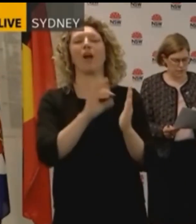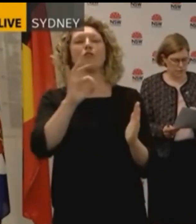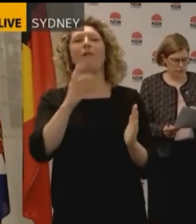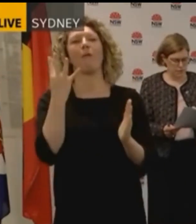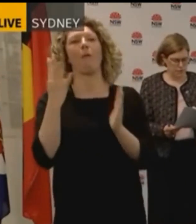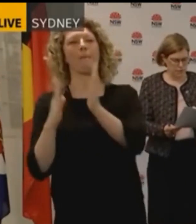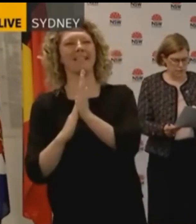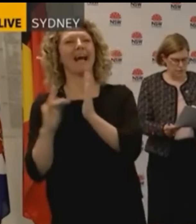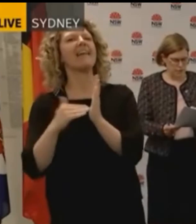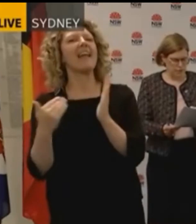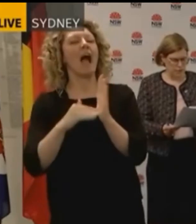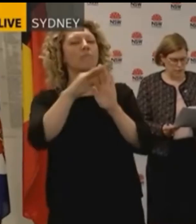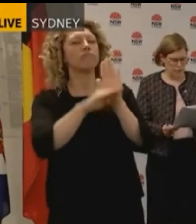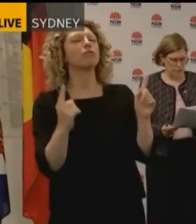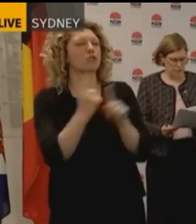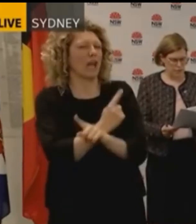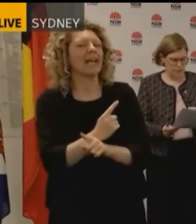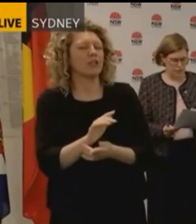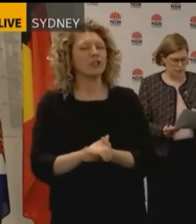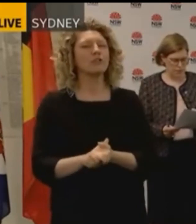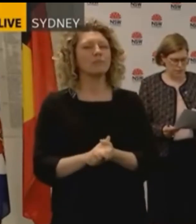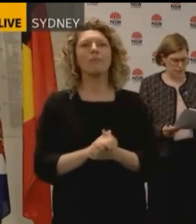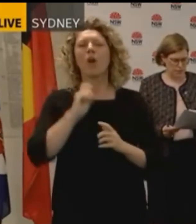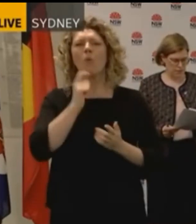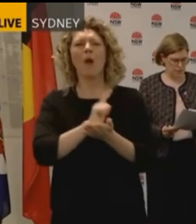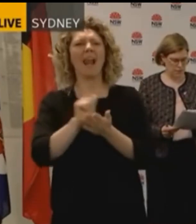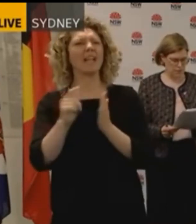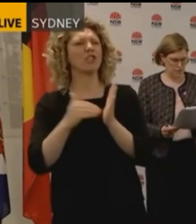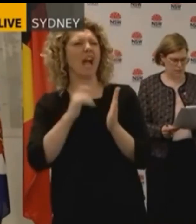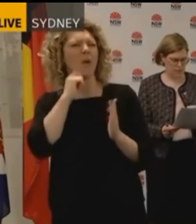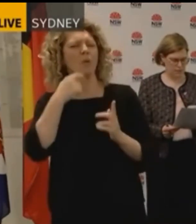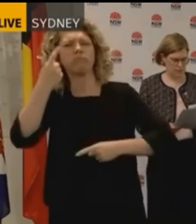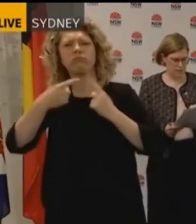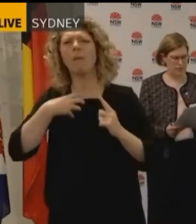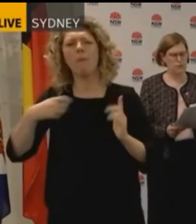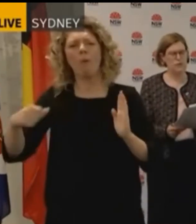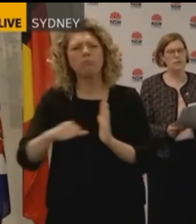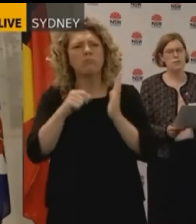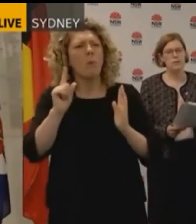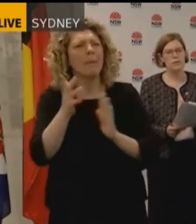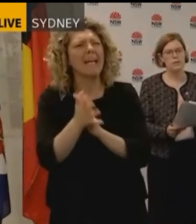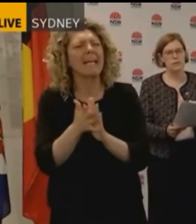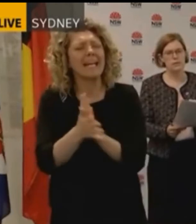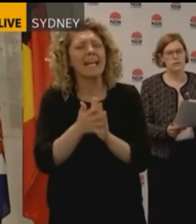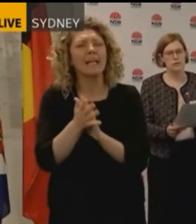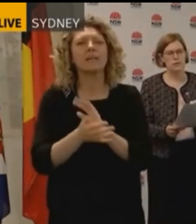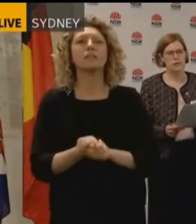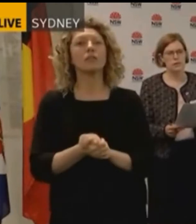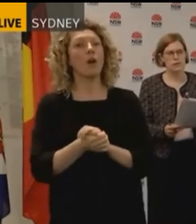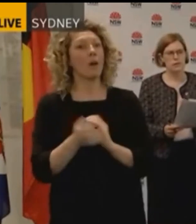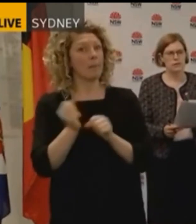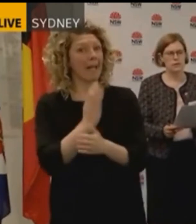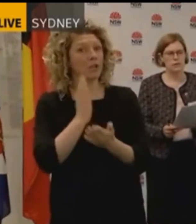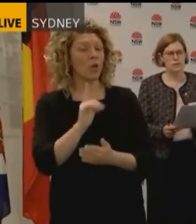and some of my colleagues will be emphasising this further or later in the day, the key thing is to make sure that you are only allowed